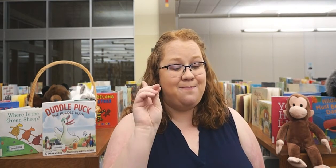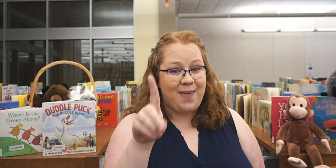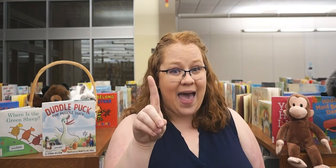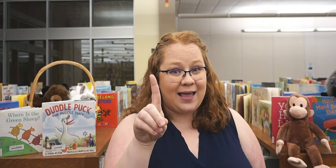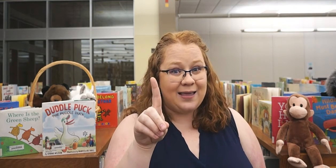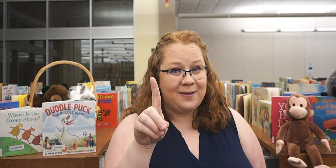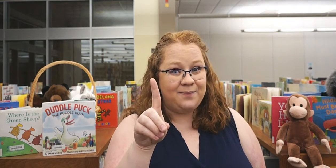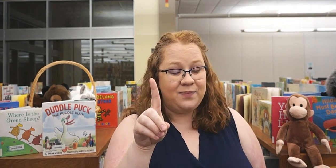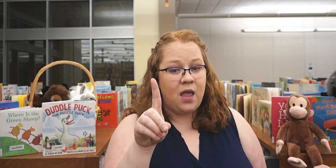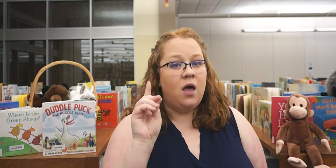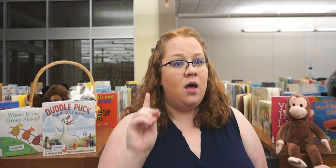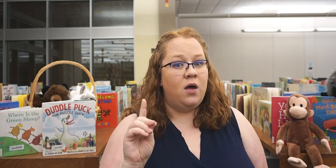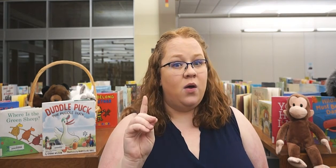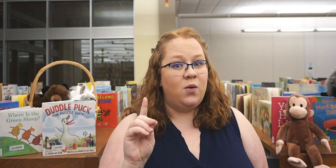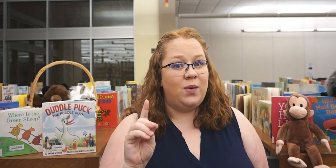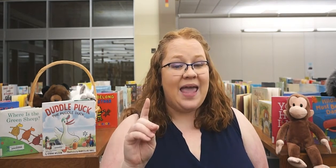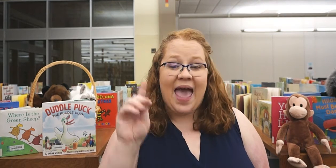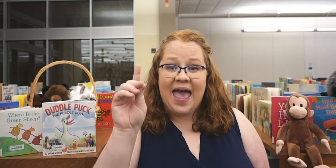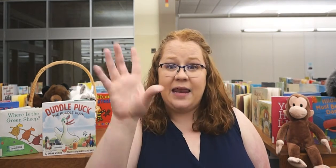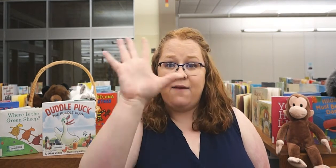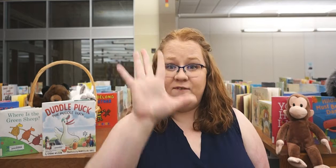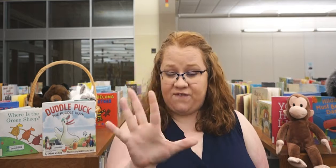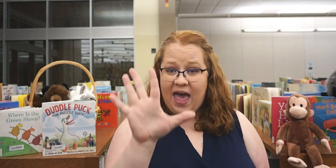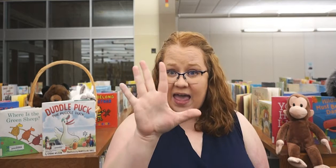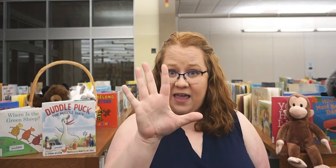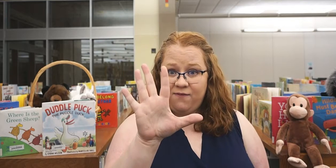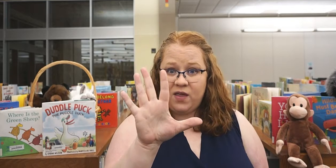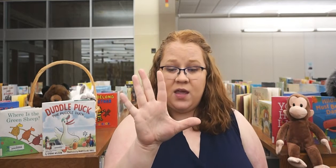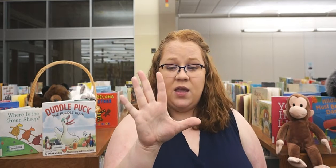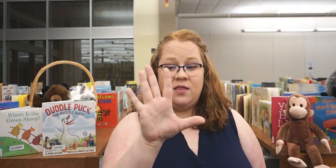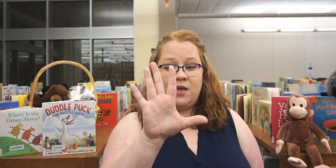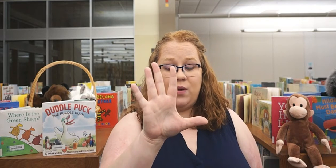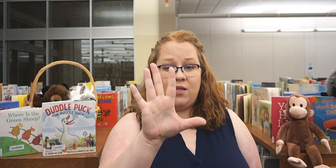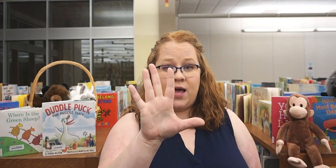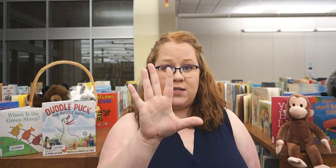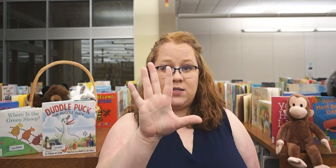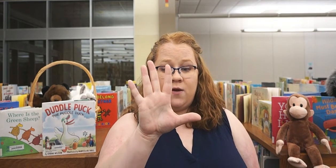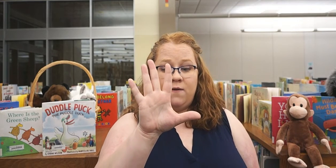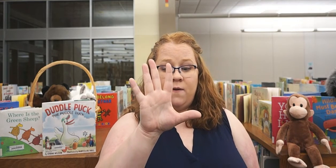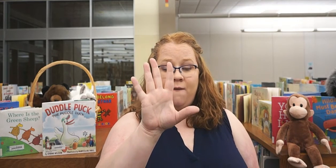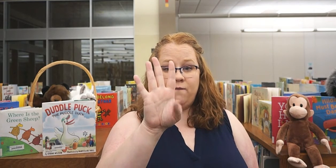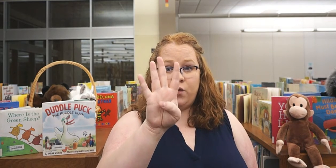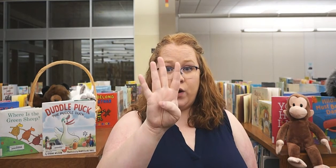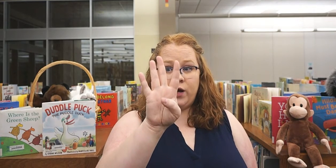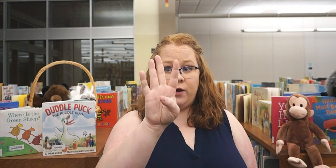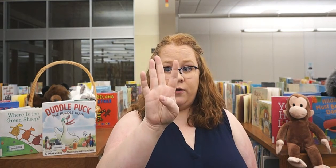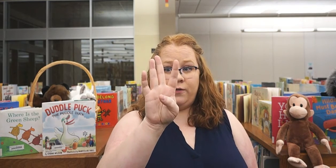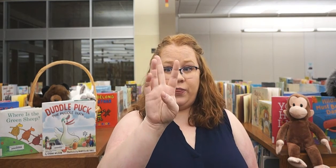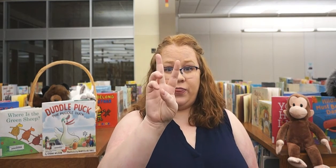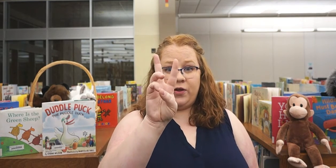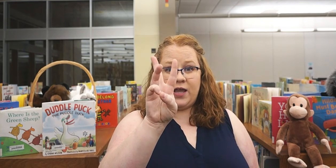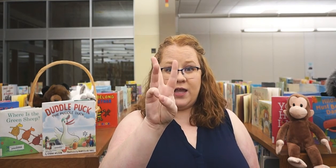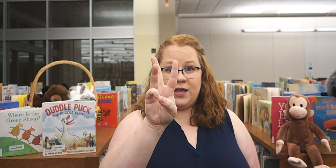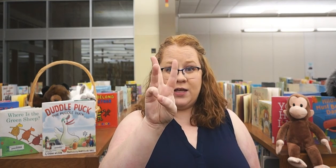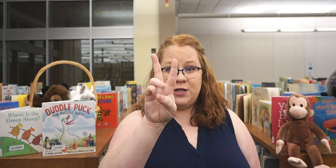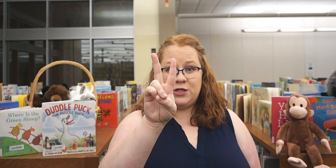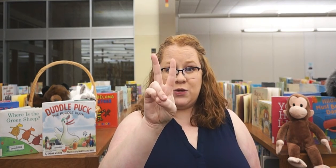back. We had five, then we lost four, three, two,